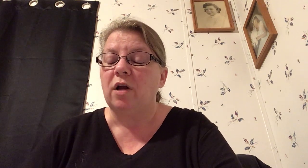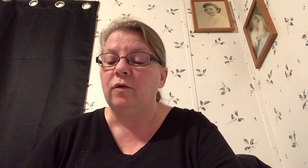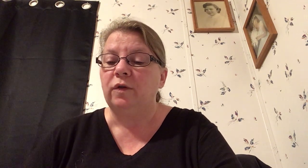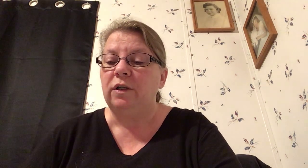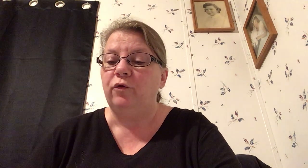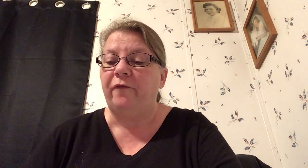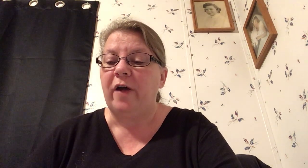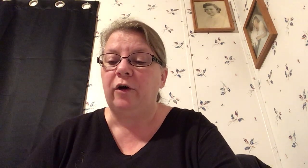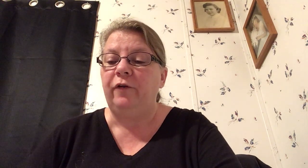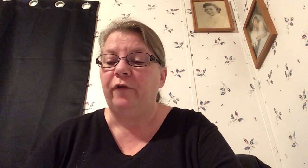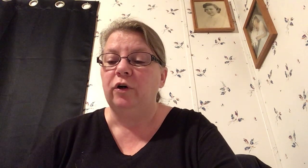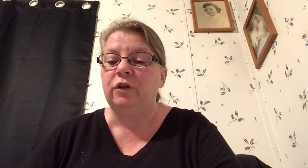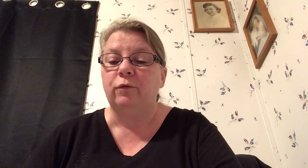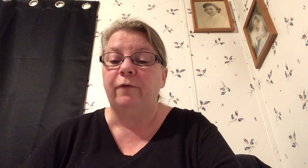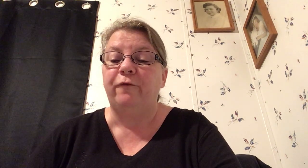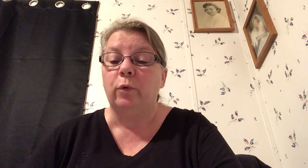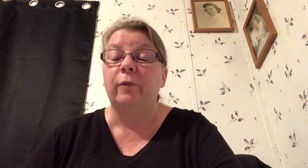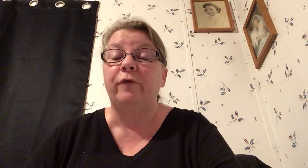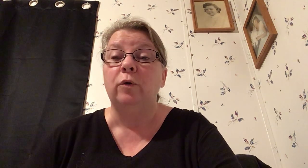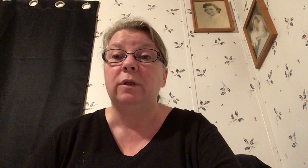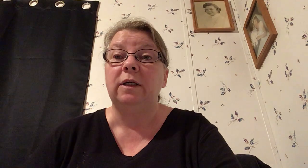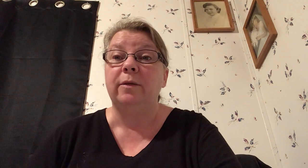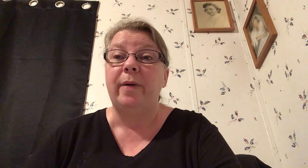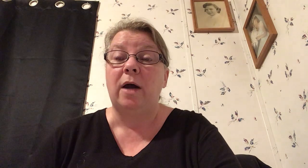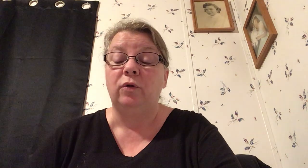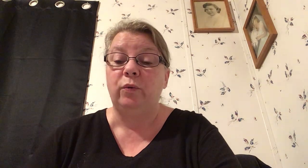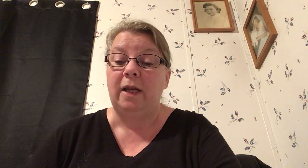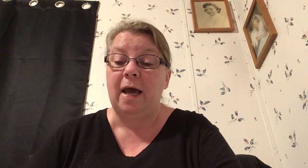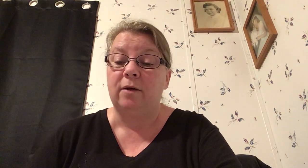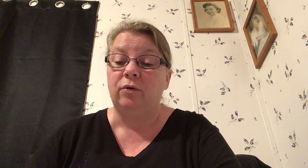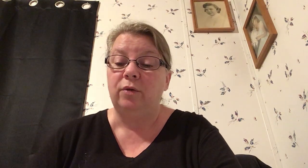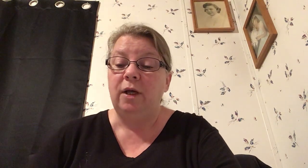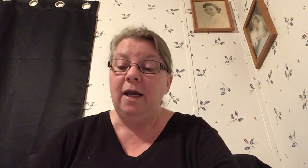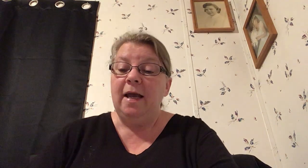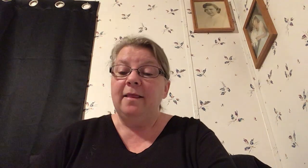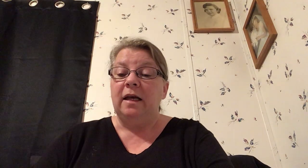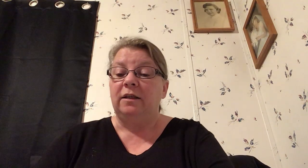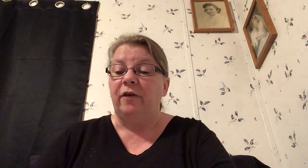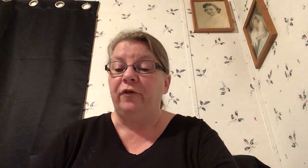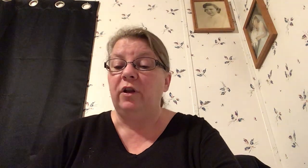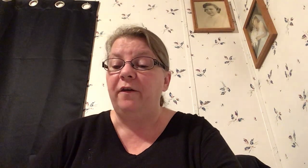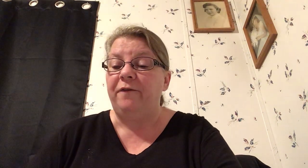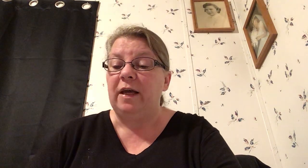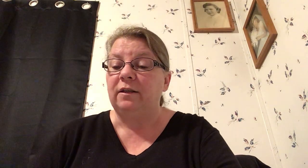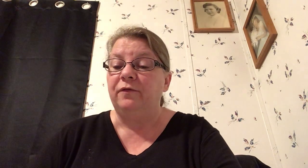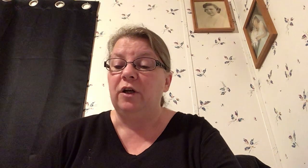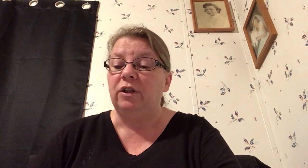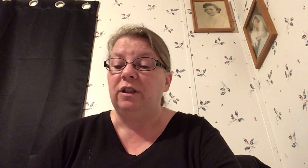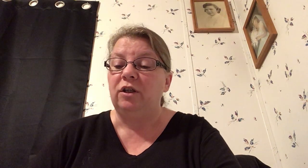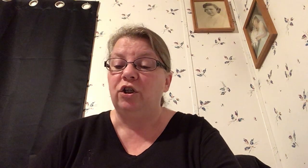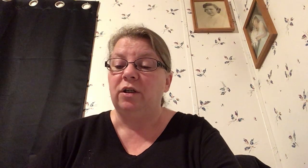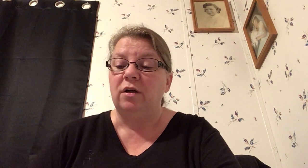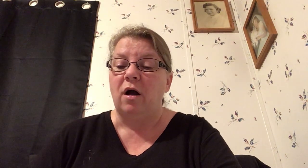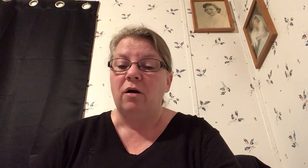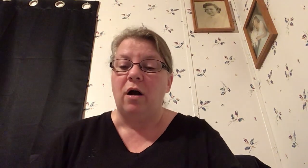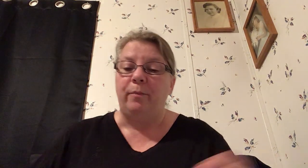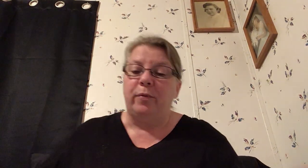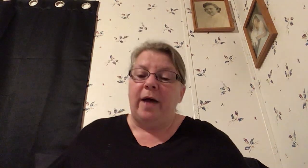tossed into a fiery furnace for refusing to bow to an idol they suffered the effects of their decision to not compromise